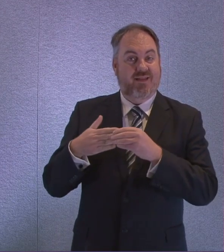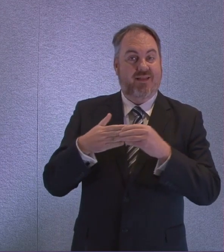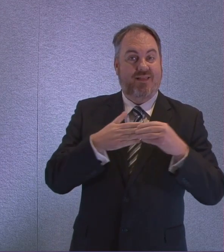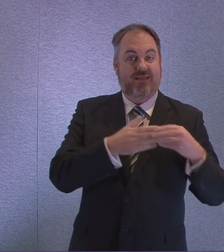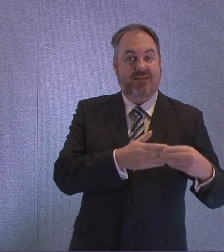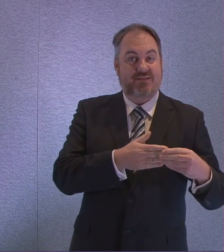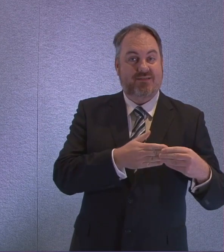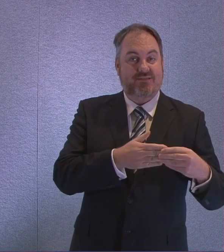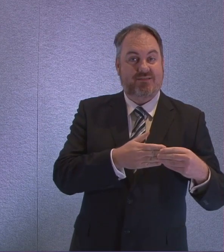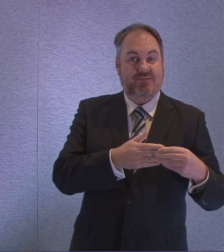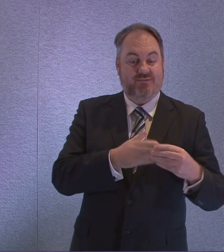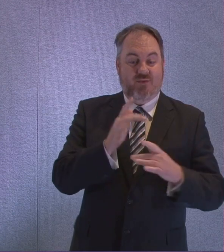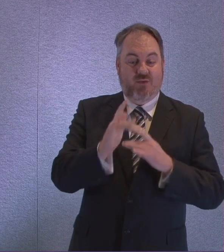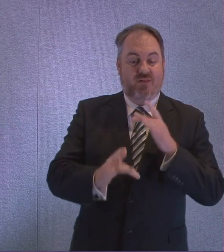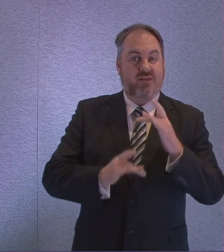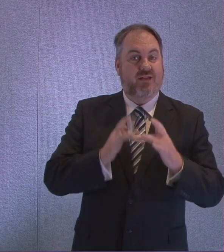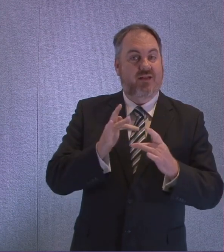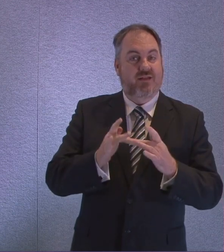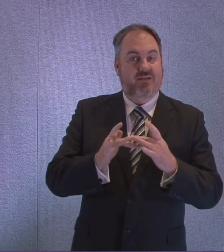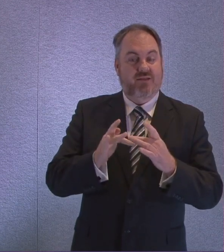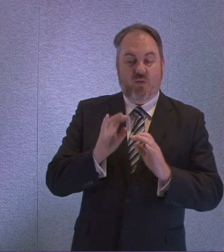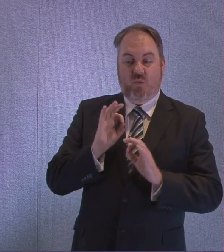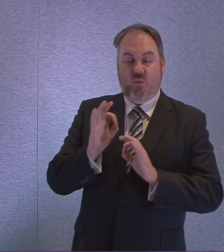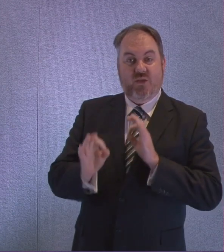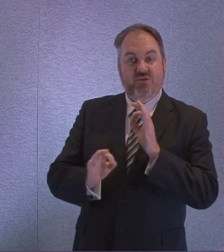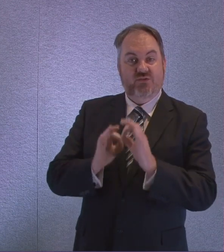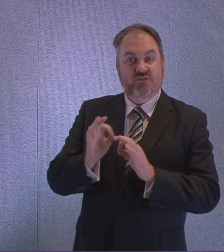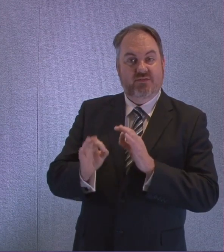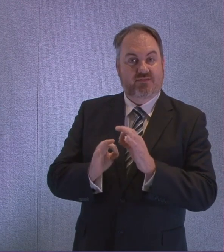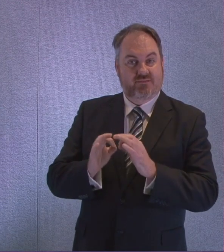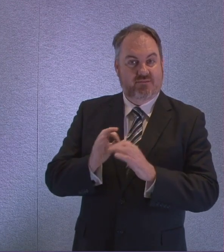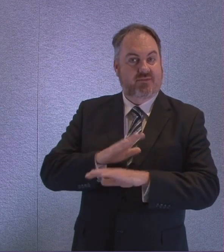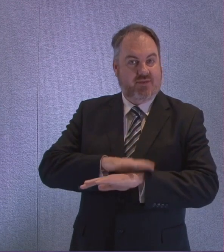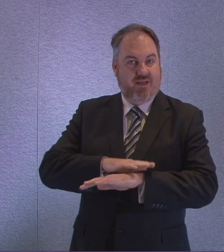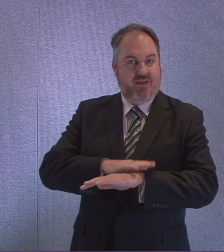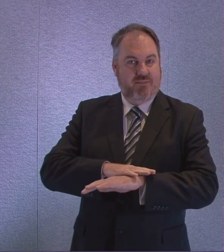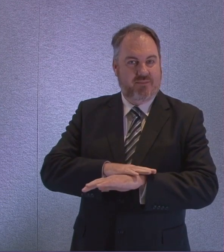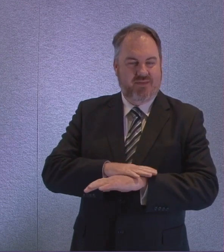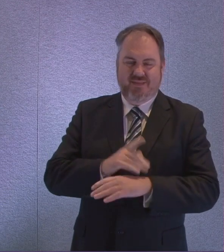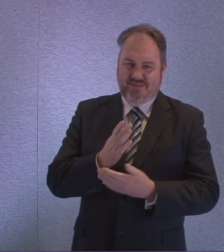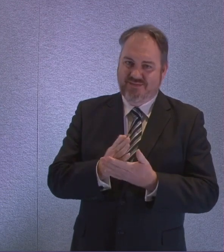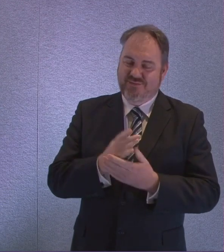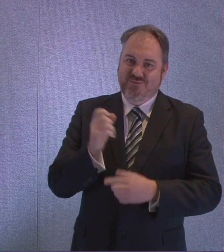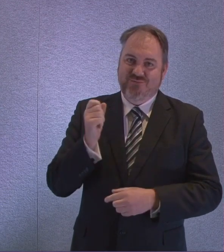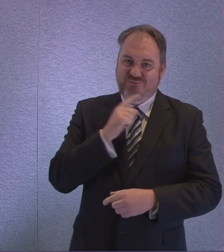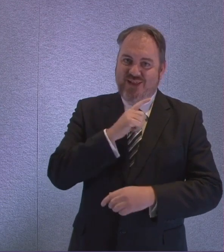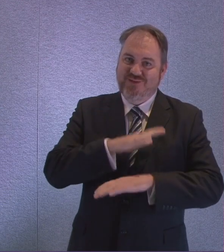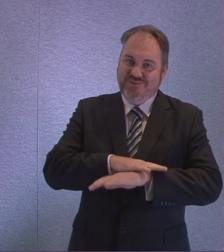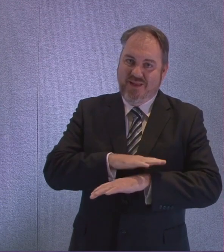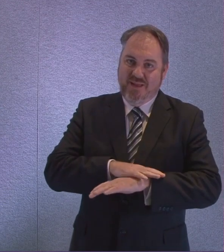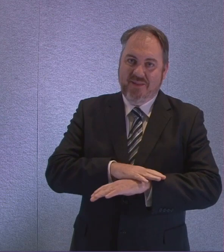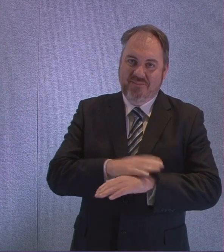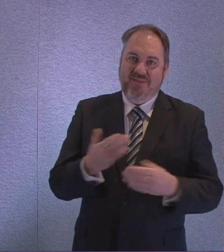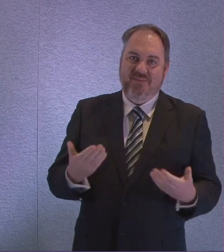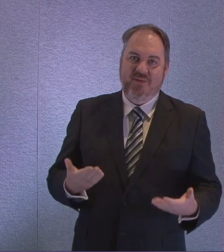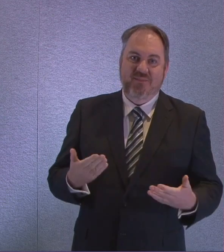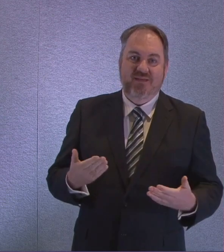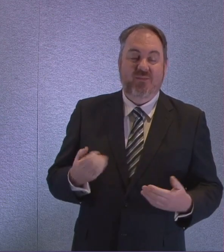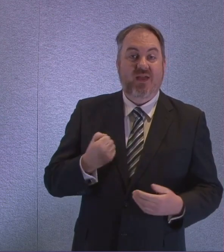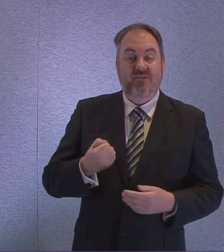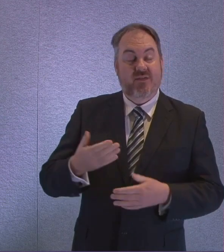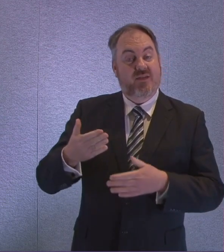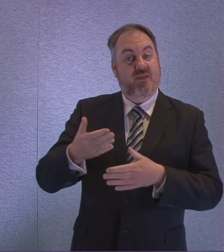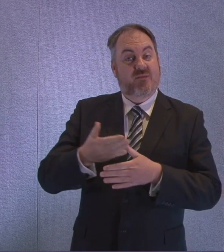an unusual format for us, but these are unusual and uncertain times. Joining me today are the First Minister